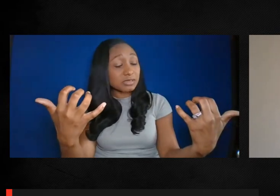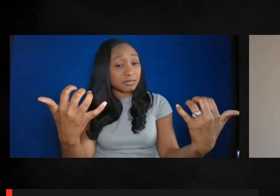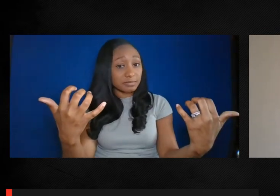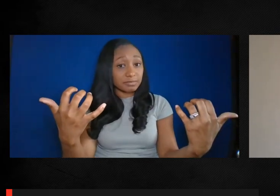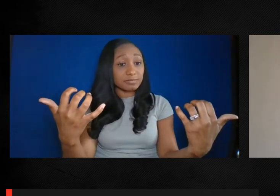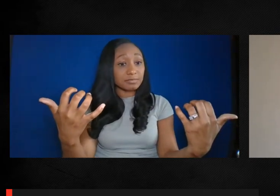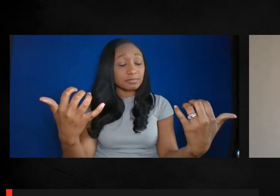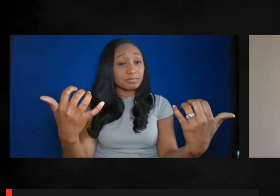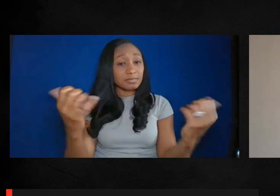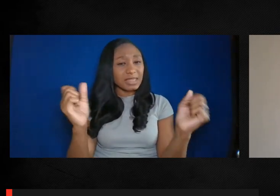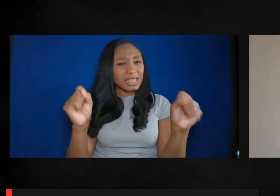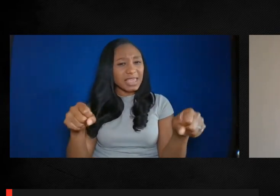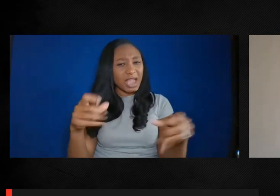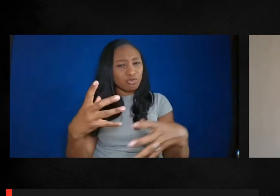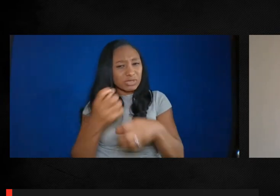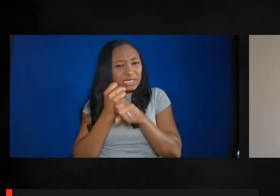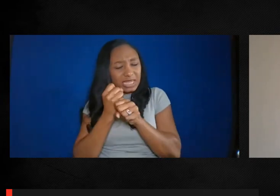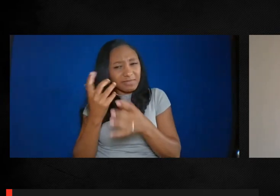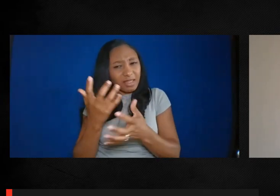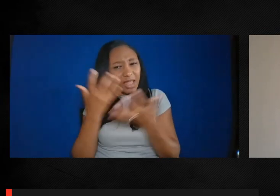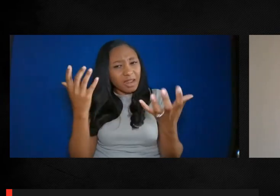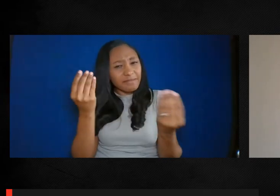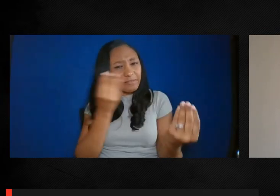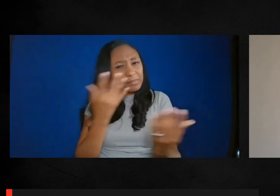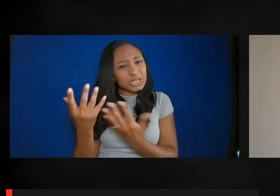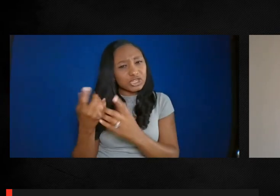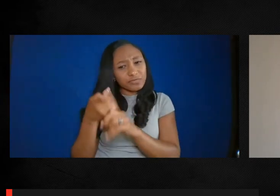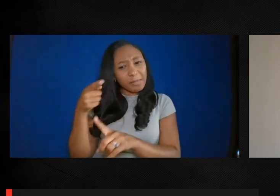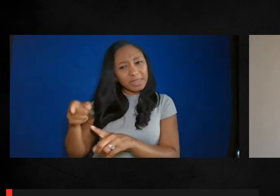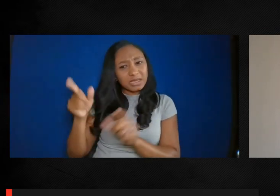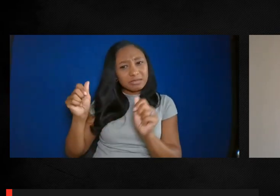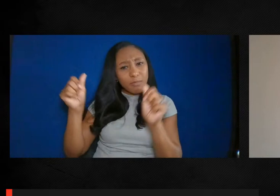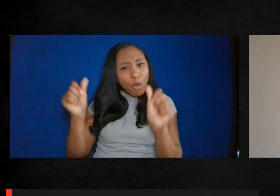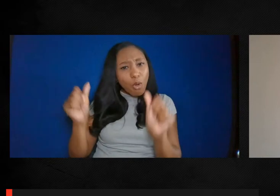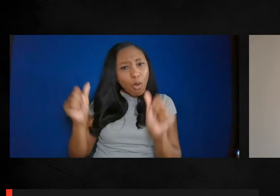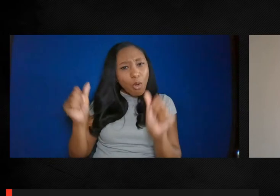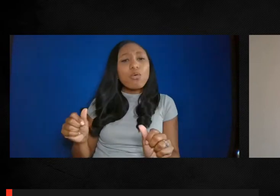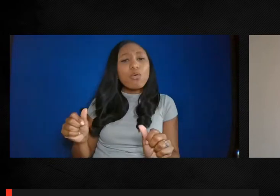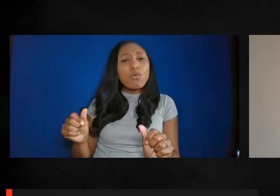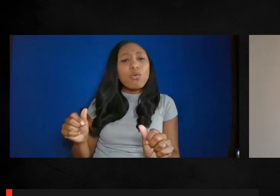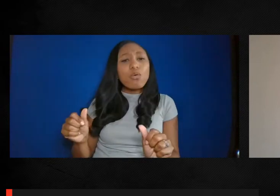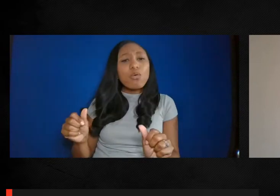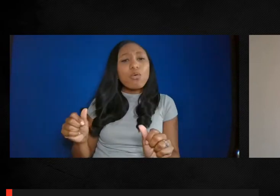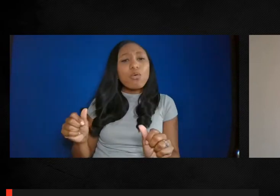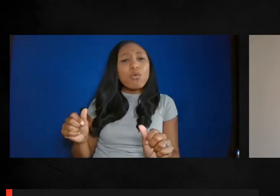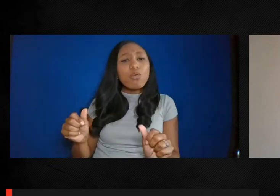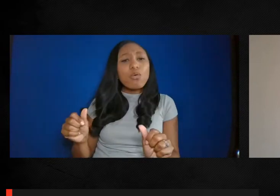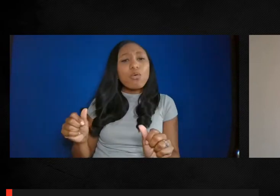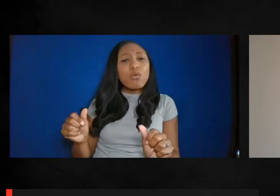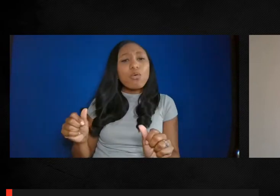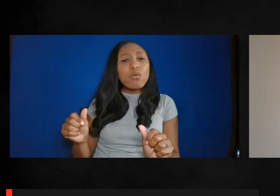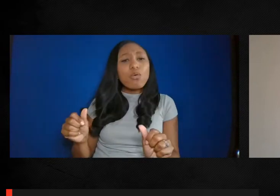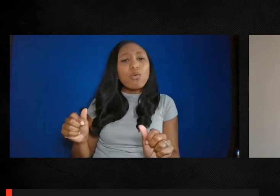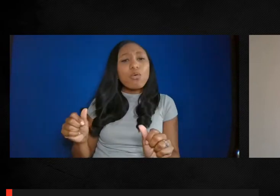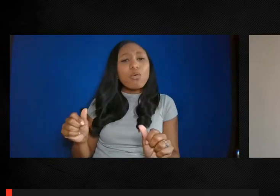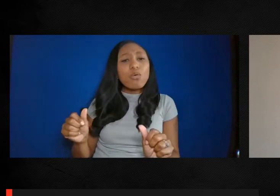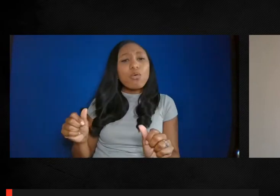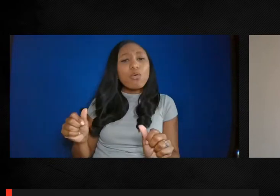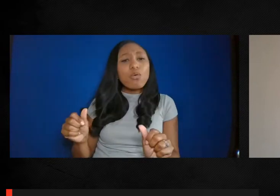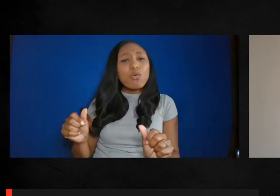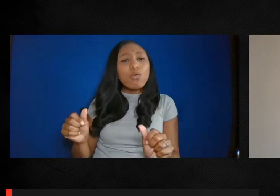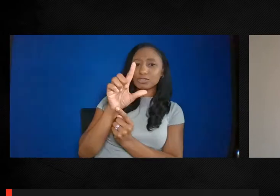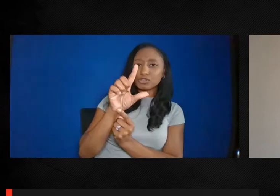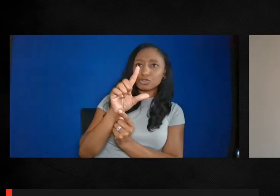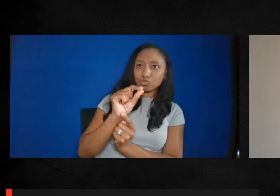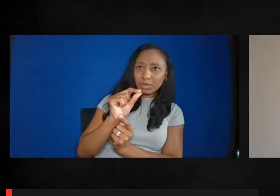receive a lot more insight into what it was like in the 1920s, the 1930s.